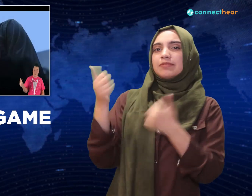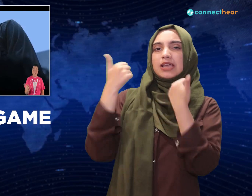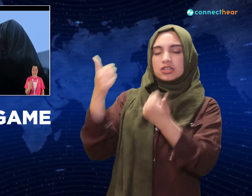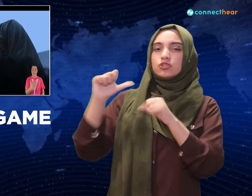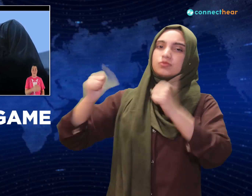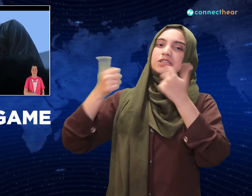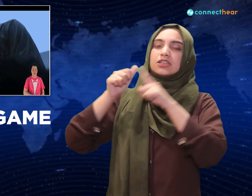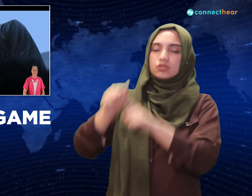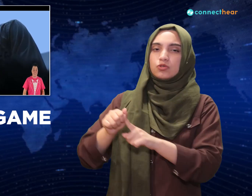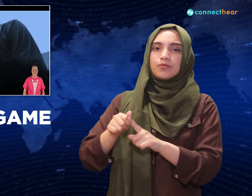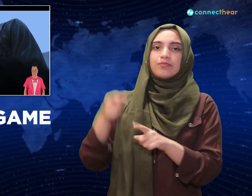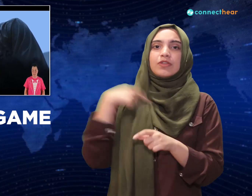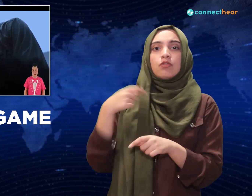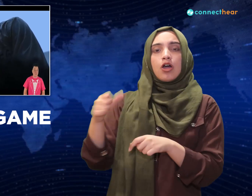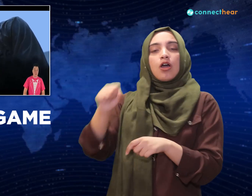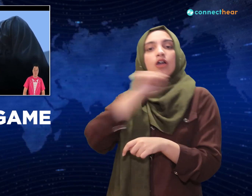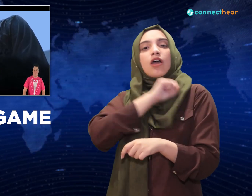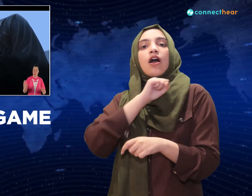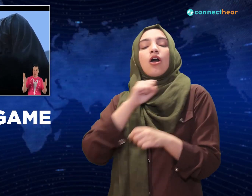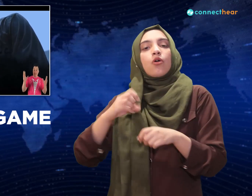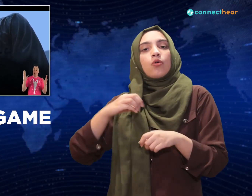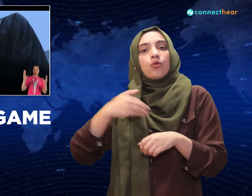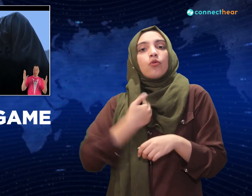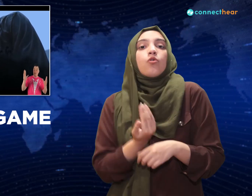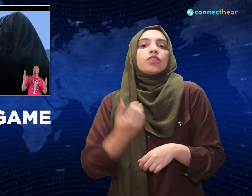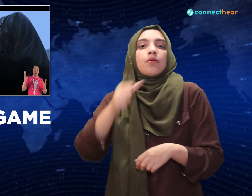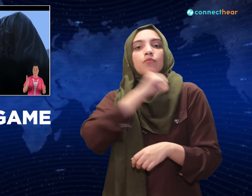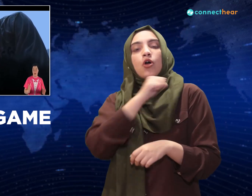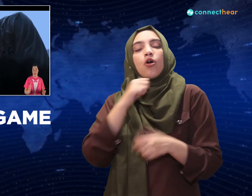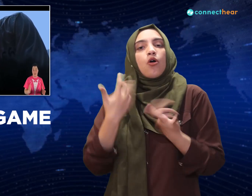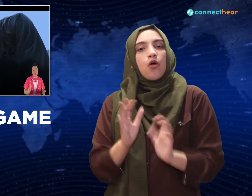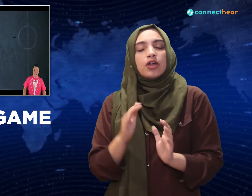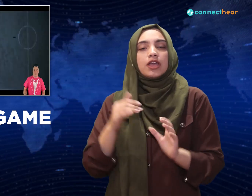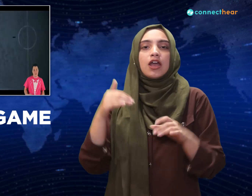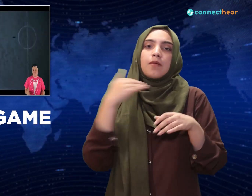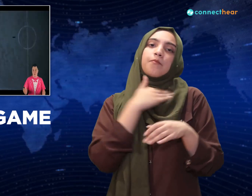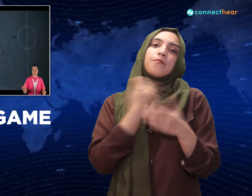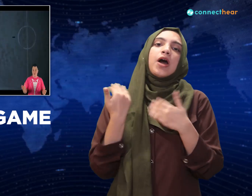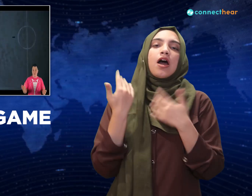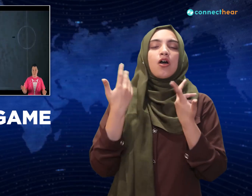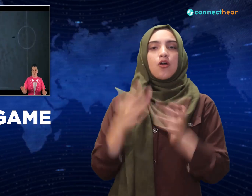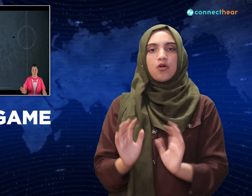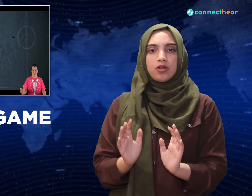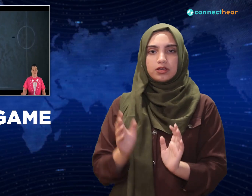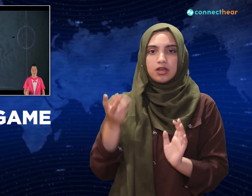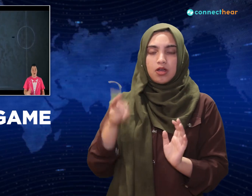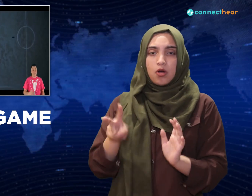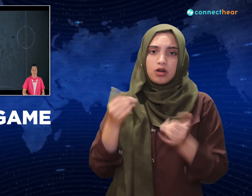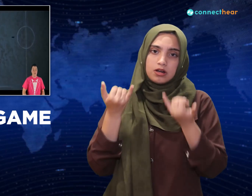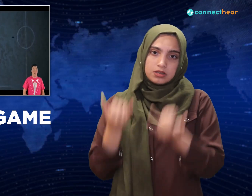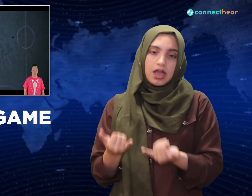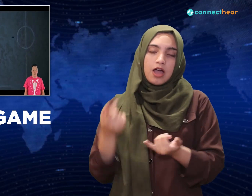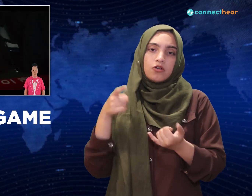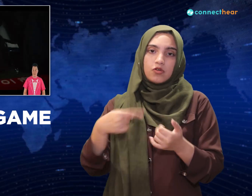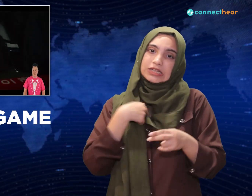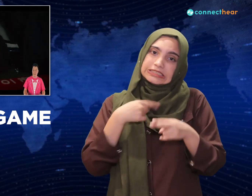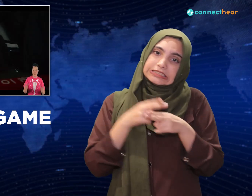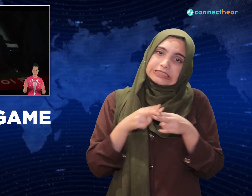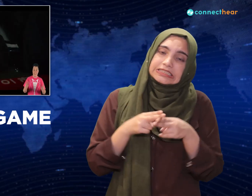now sacrifices himself so his friend can leave with the money. It's a bitter victory for our hero, and he doesn't